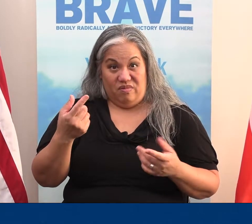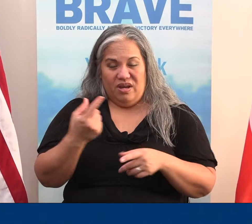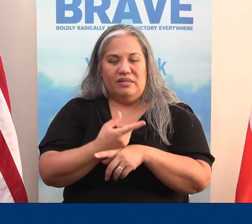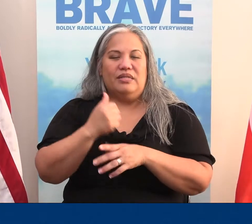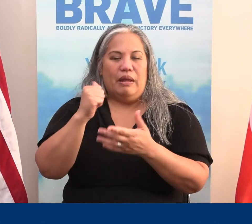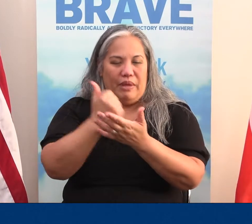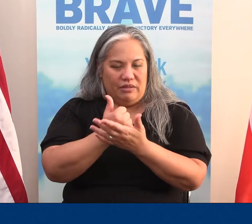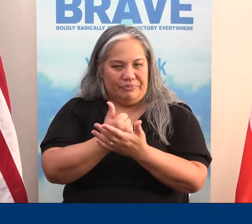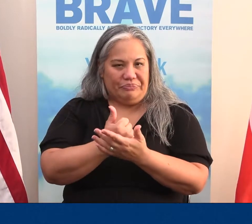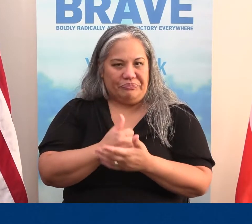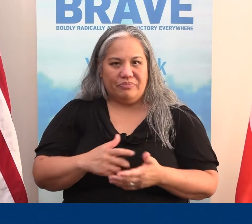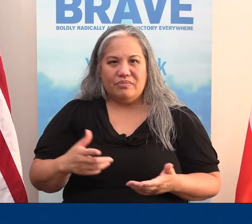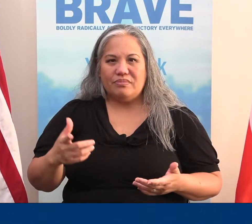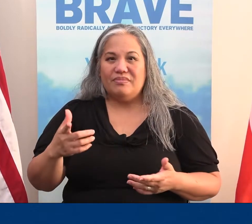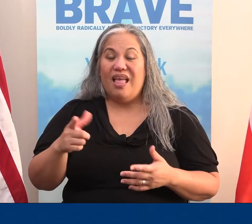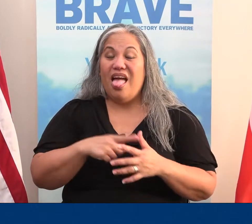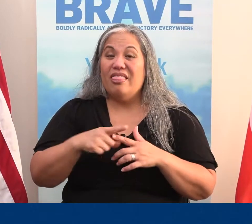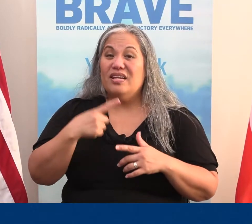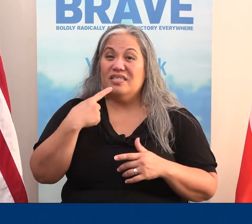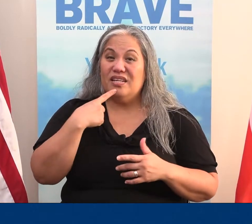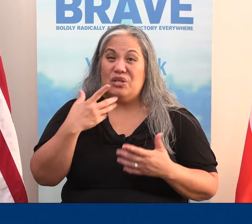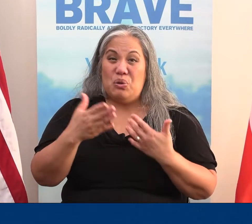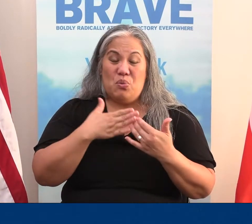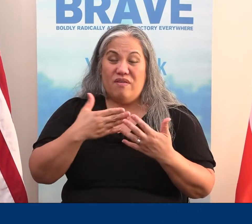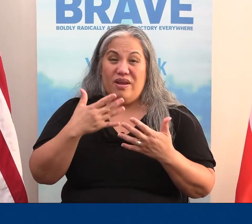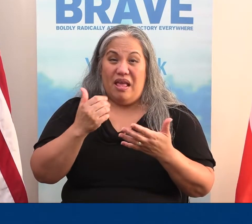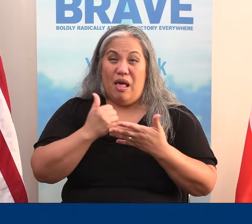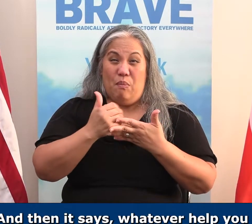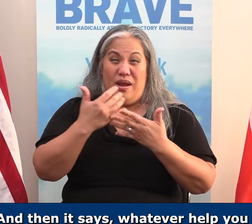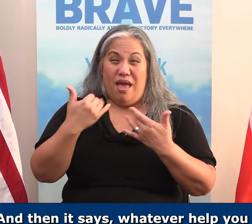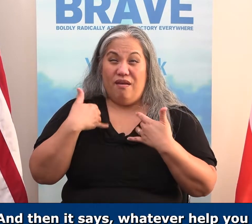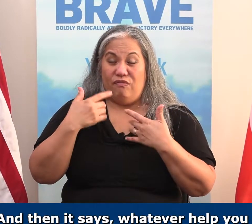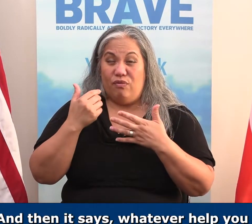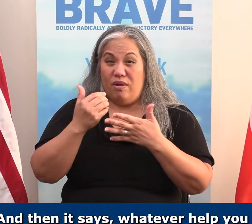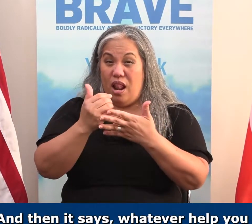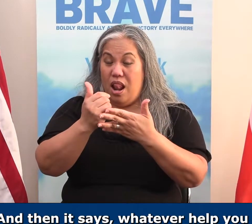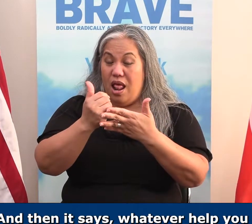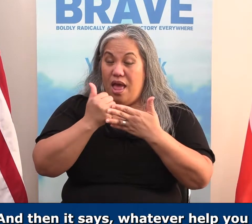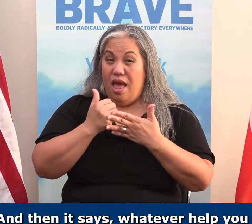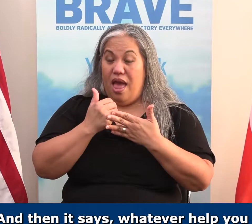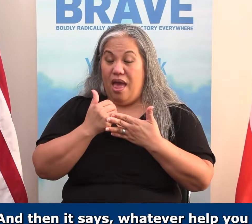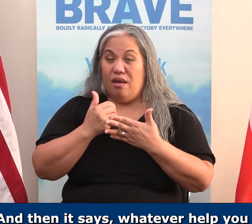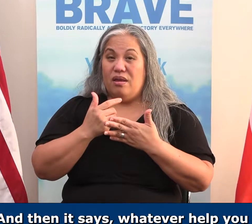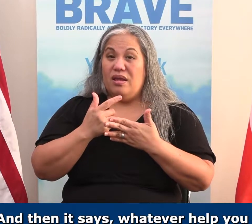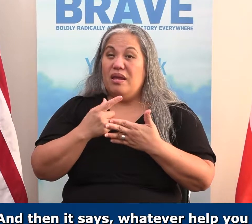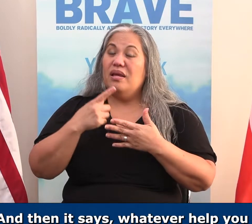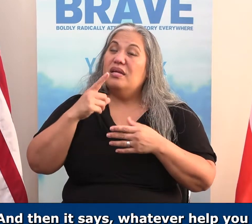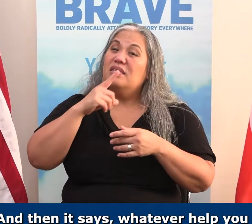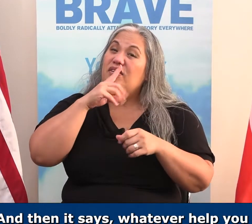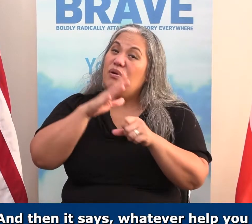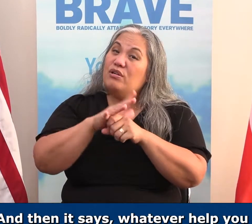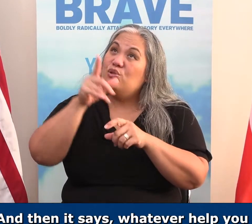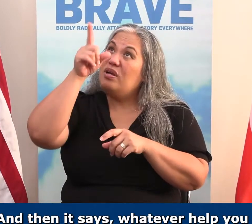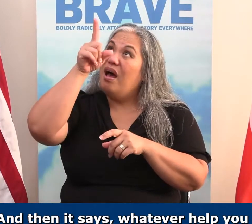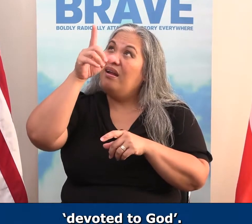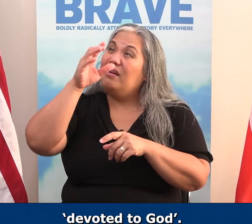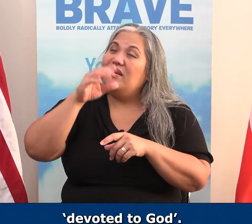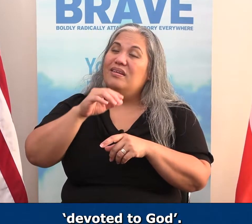pretty serious, isn't it, right there? Amen? And, then it says, whatever help you might otherwise receive from me is a gift devoted to